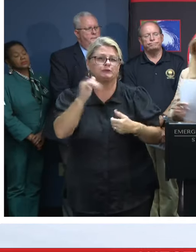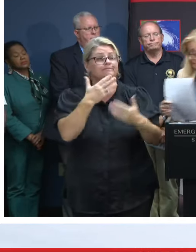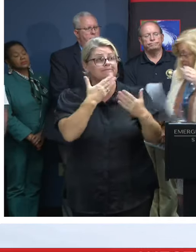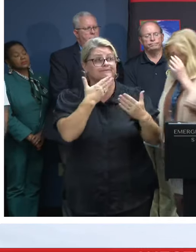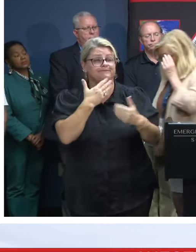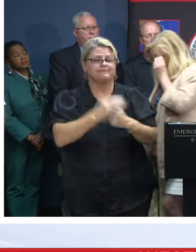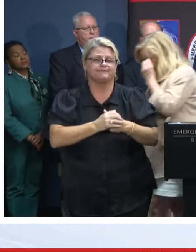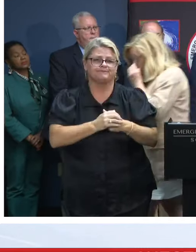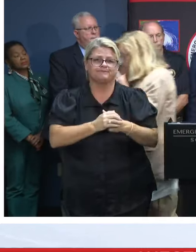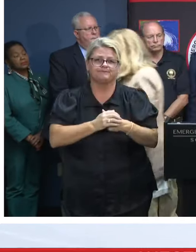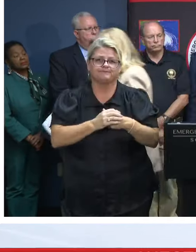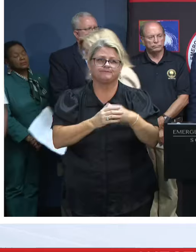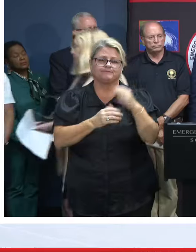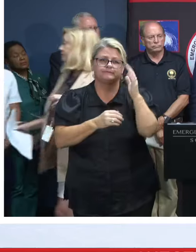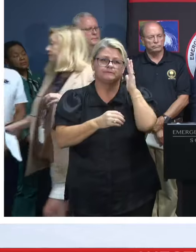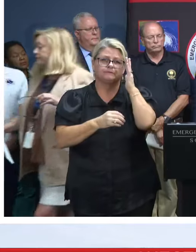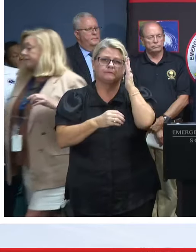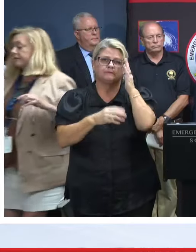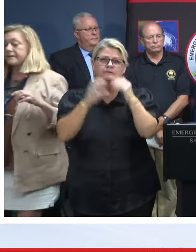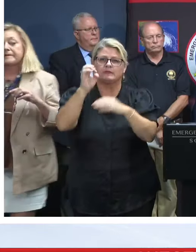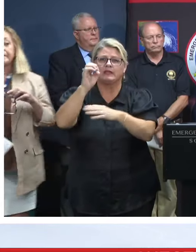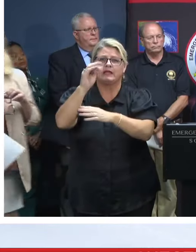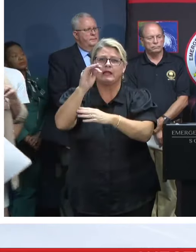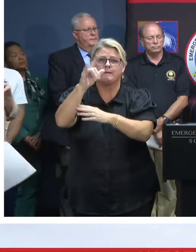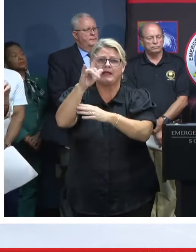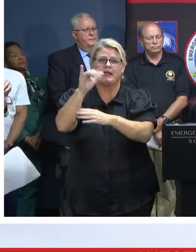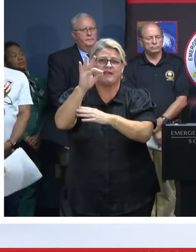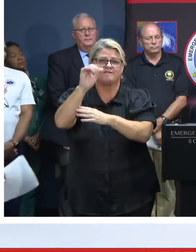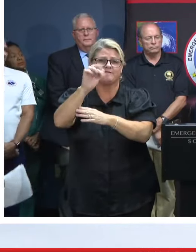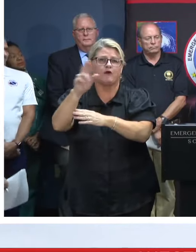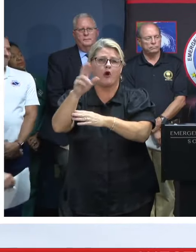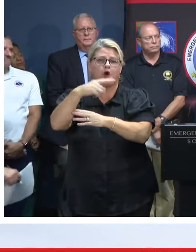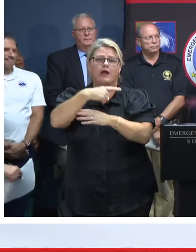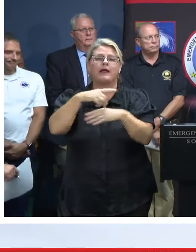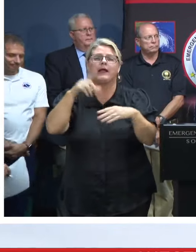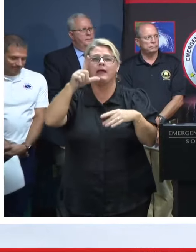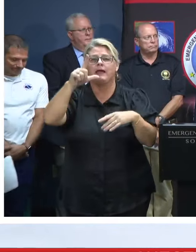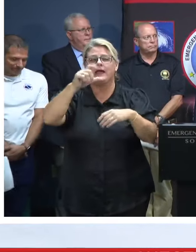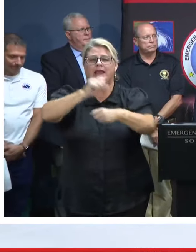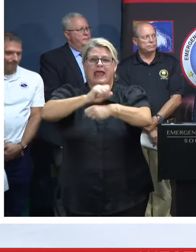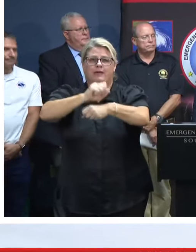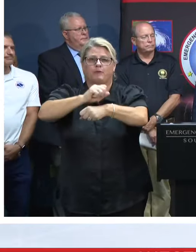you. Thank you, Ms. Drees. Director Emily Farr, Labor Licensing and Regulation.